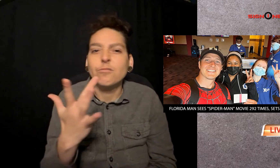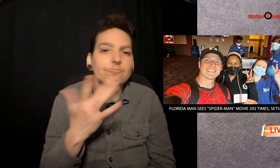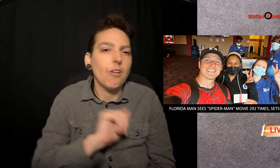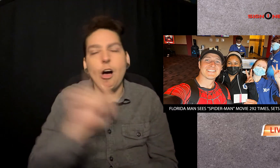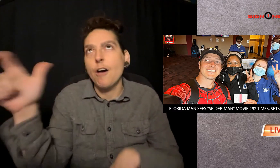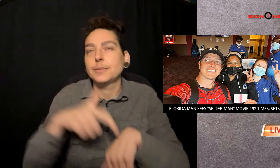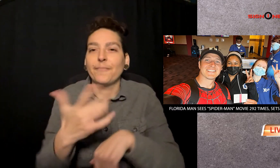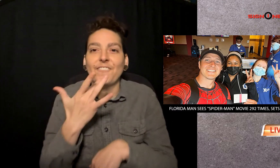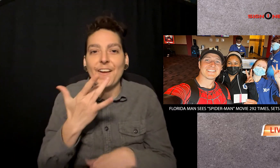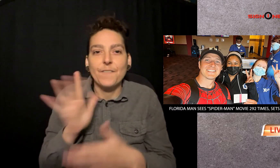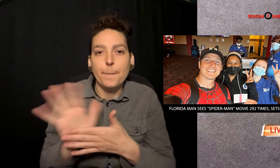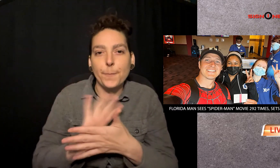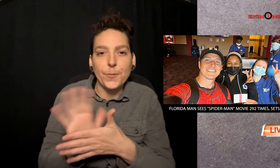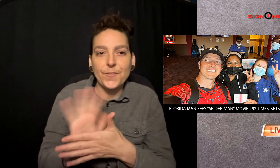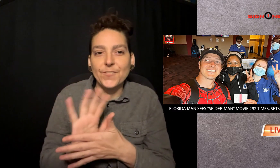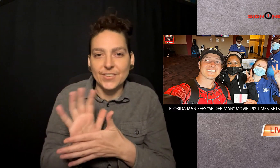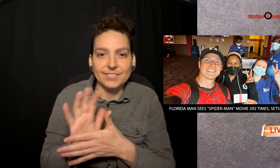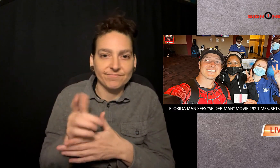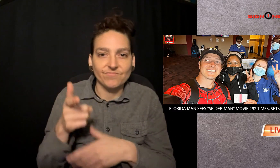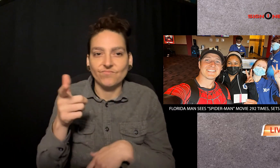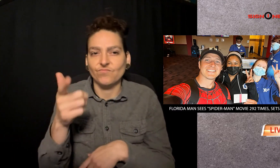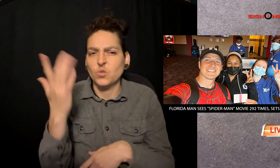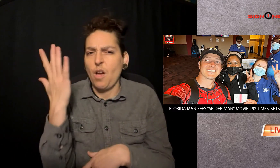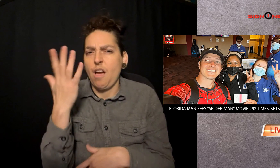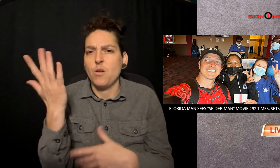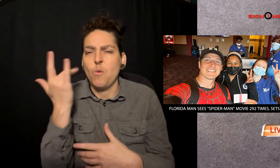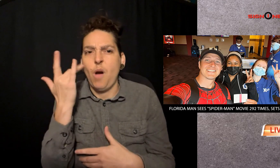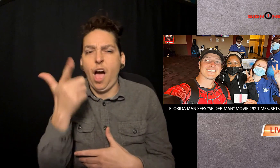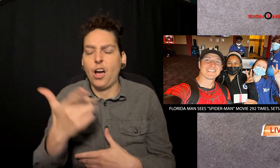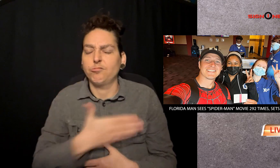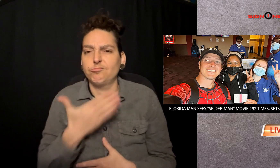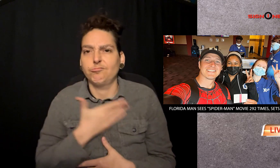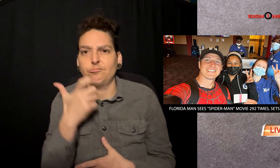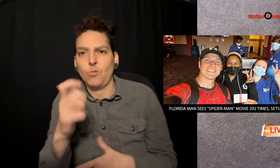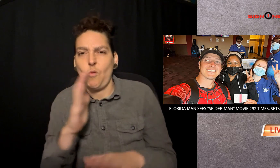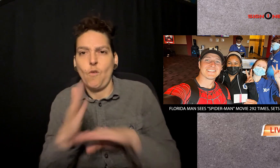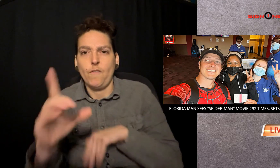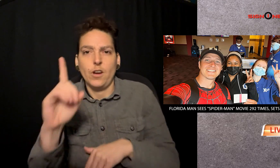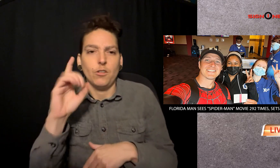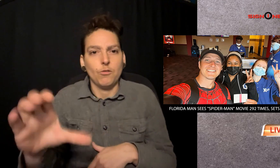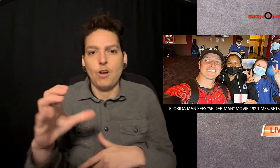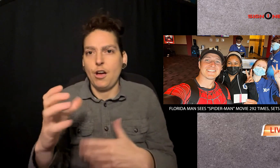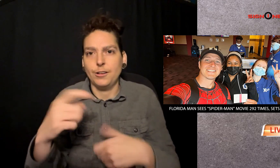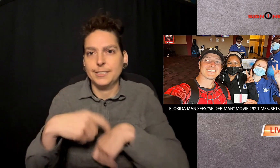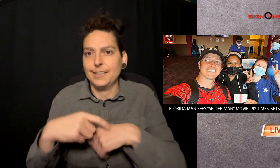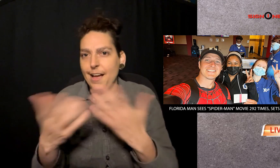191 times. What's your all-time favorite movie that you'd be willing to see hundreds of times?